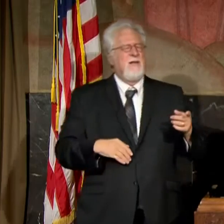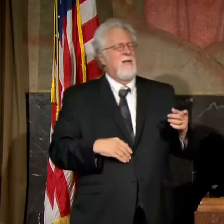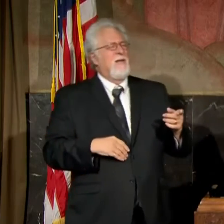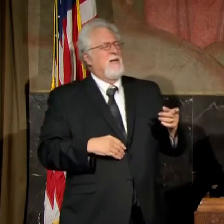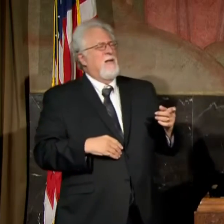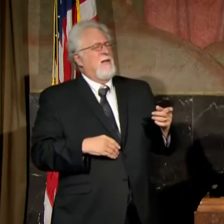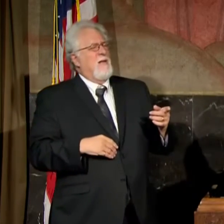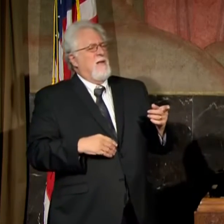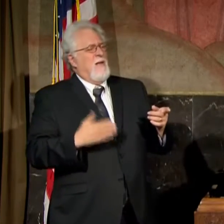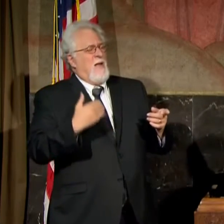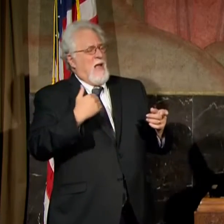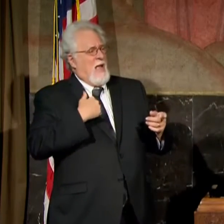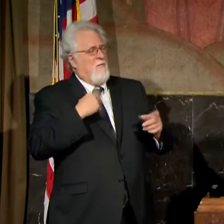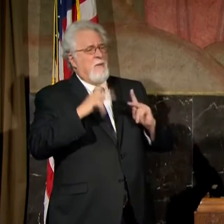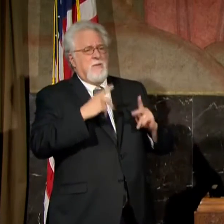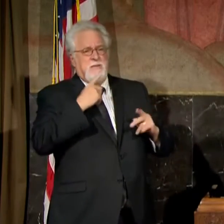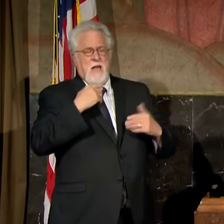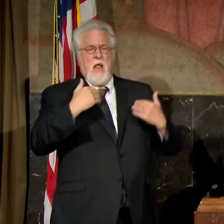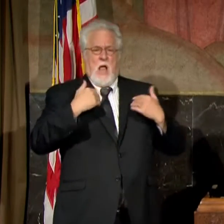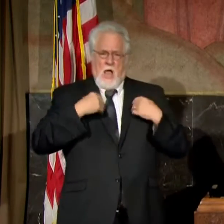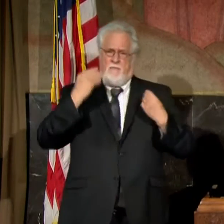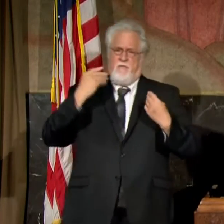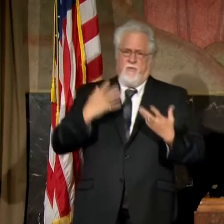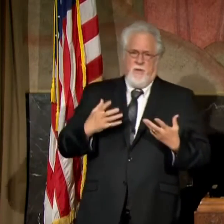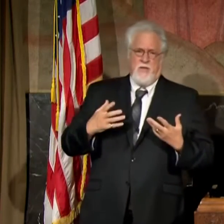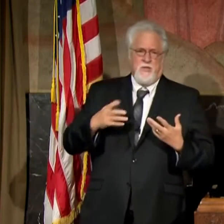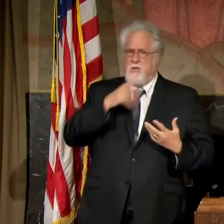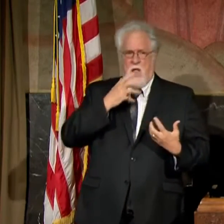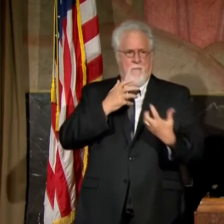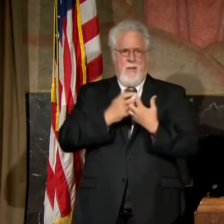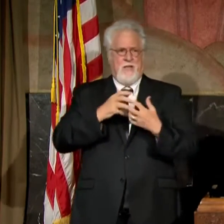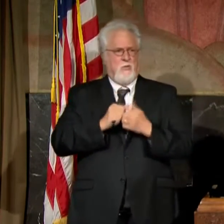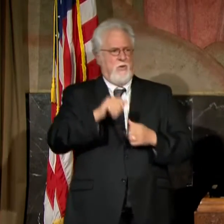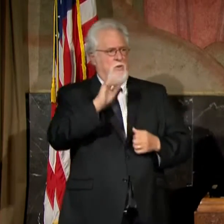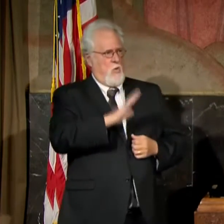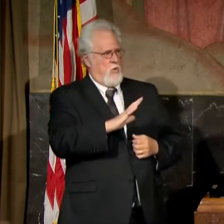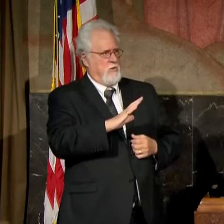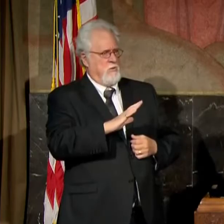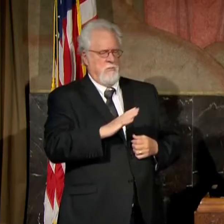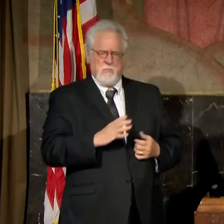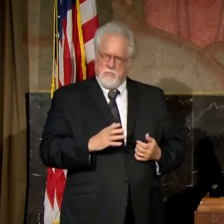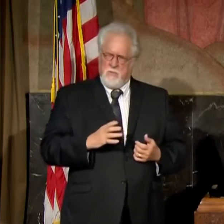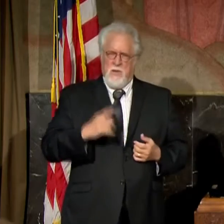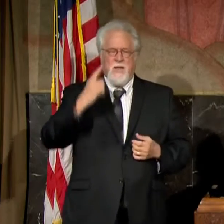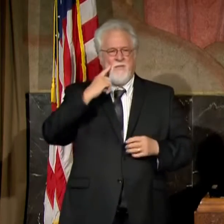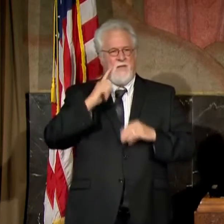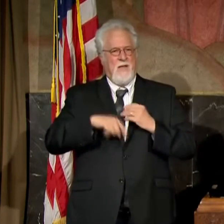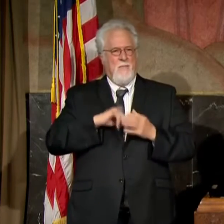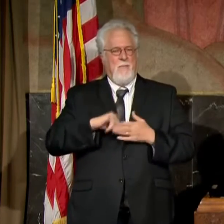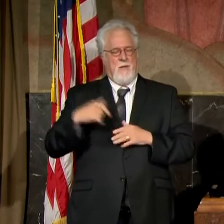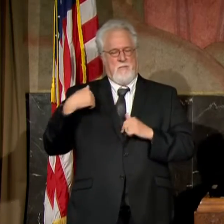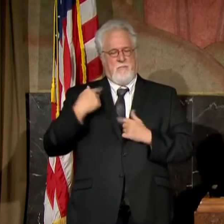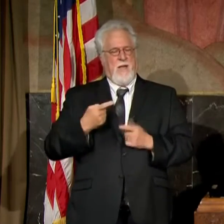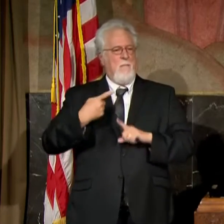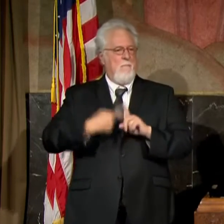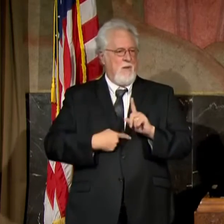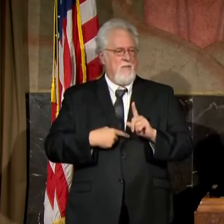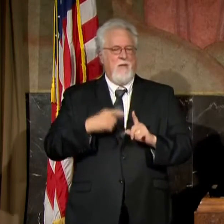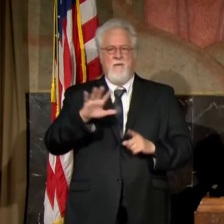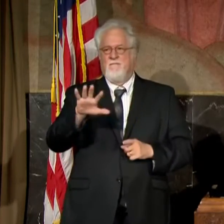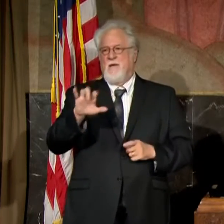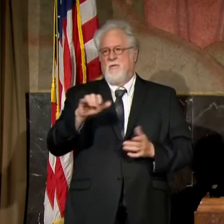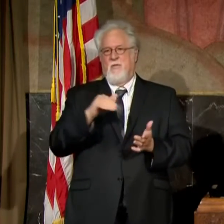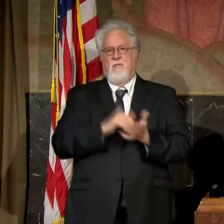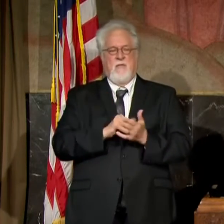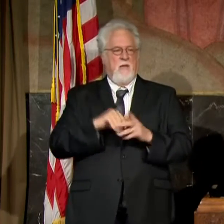you have where folks say, we have information that doesn't match up with yours. And so when you think about this past month, there's over 500